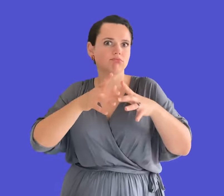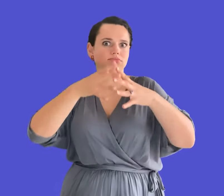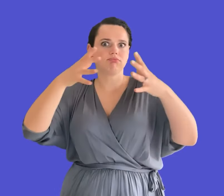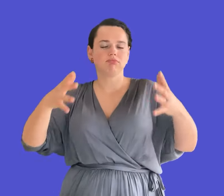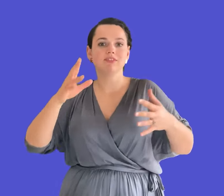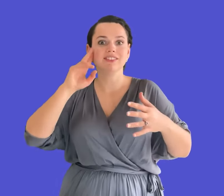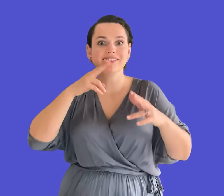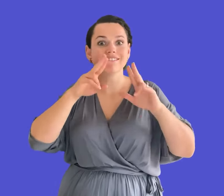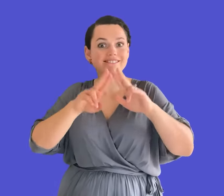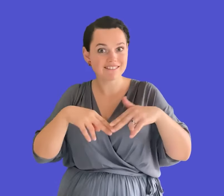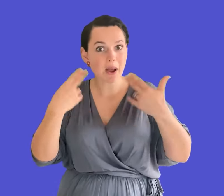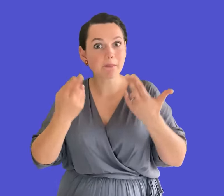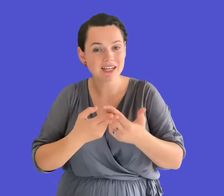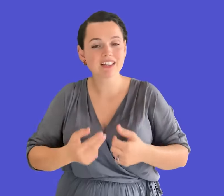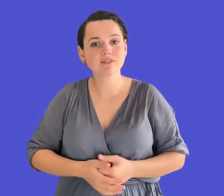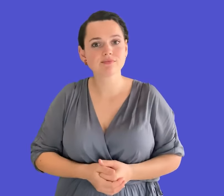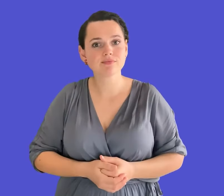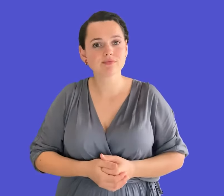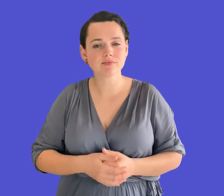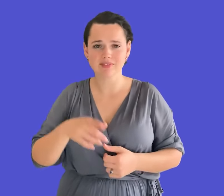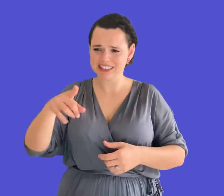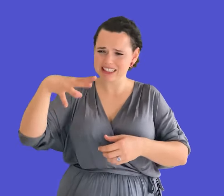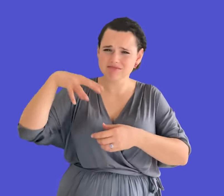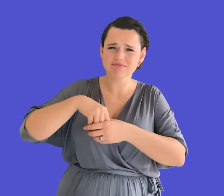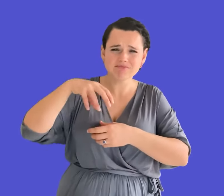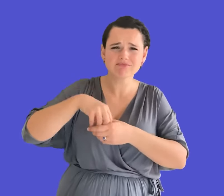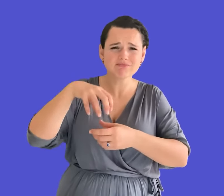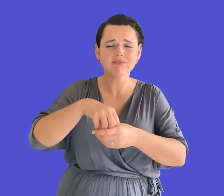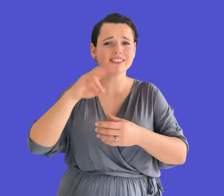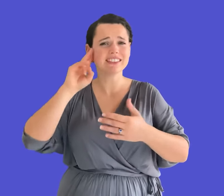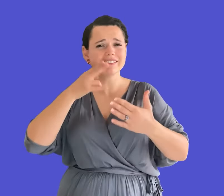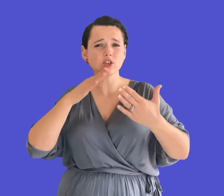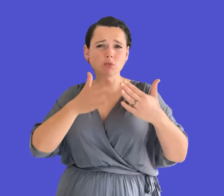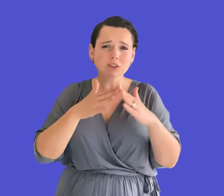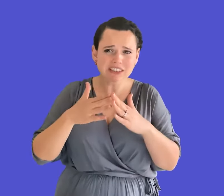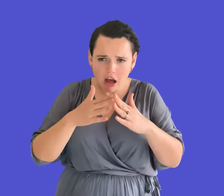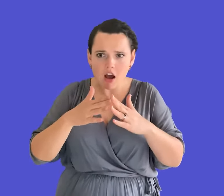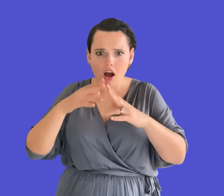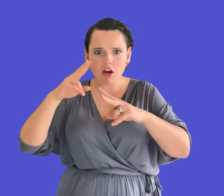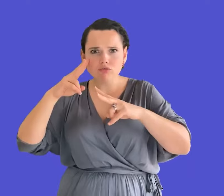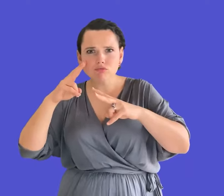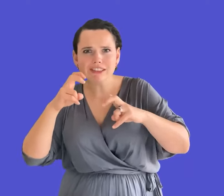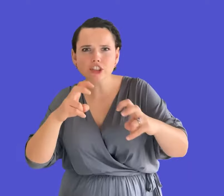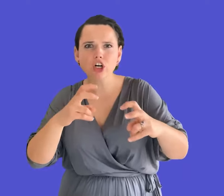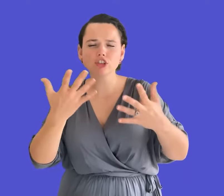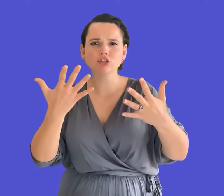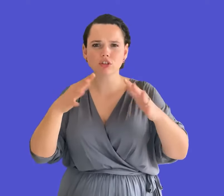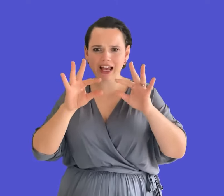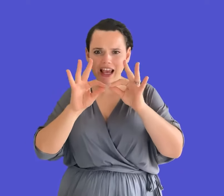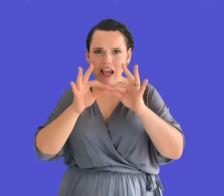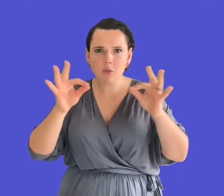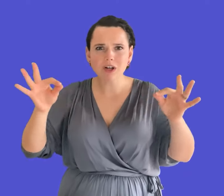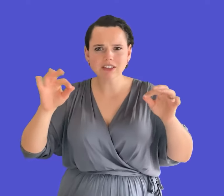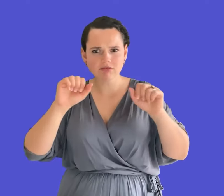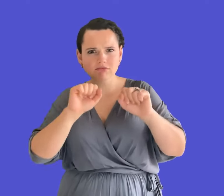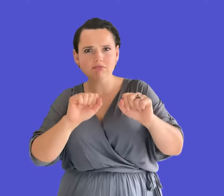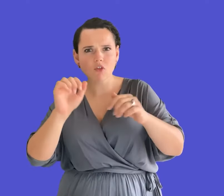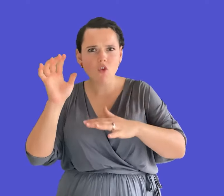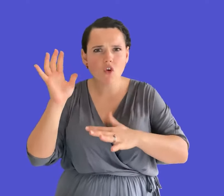parents, otherwise known as a coder, also with an extensive deaf family who was heavily involved within the deaf community, decided